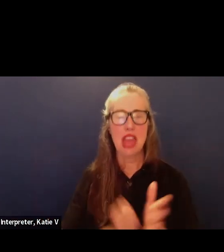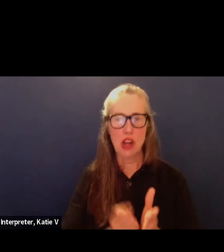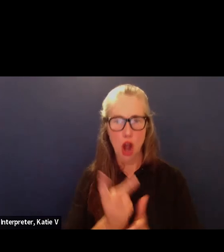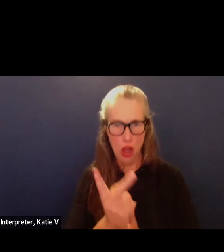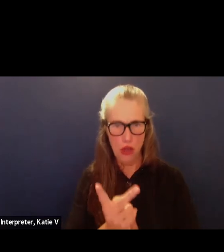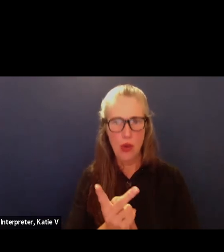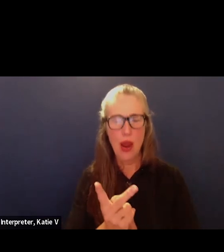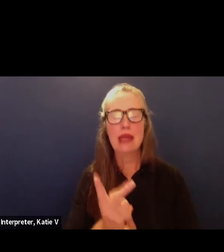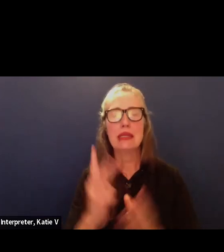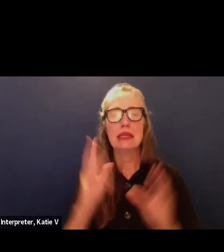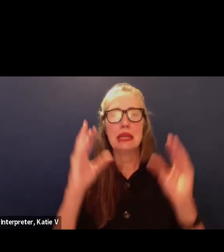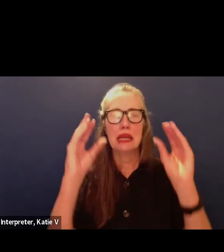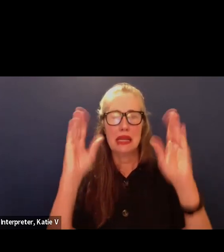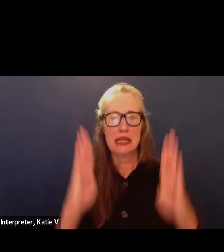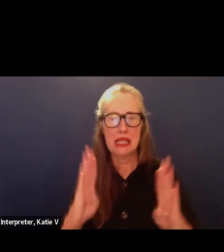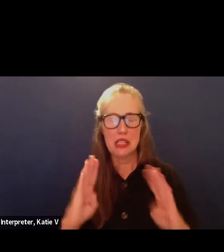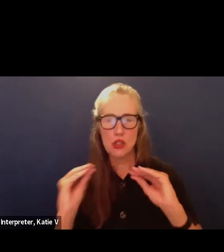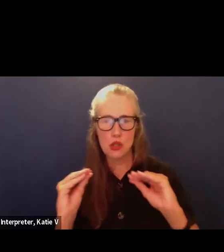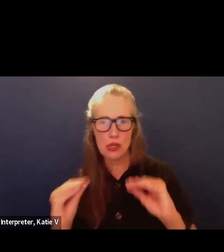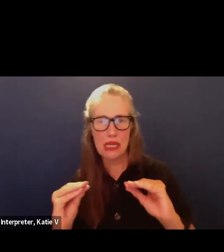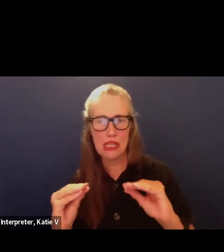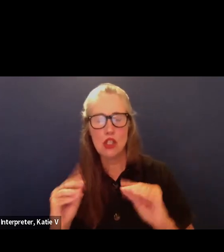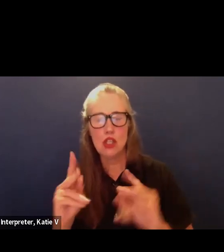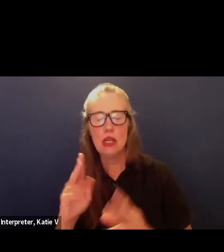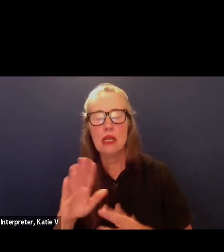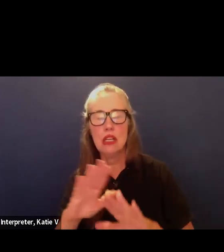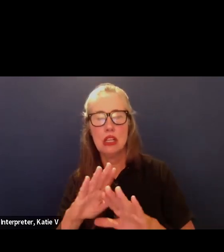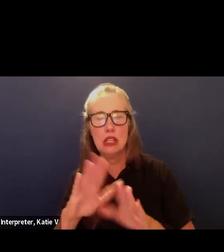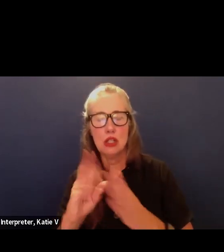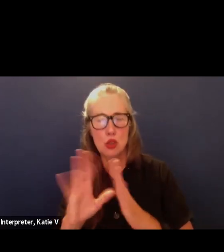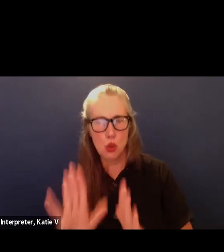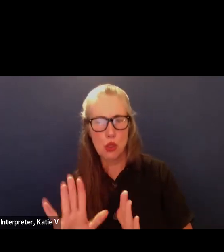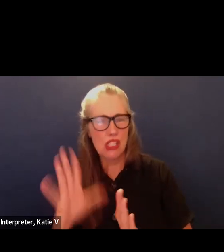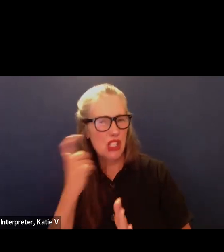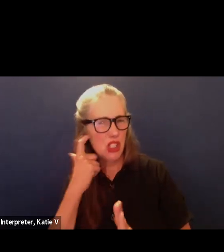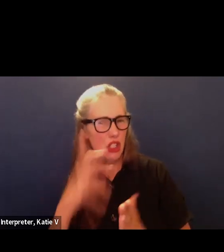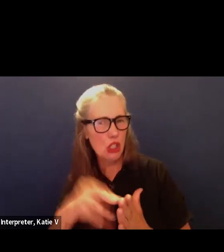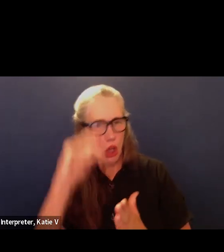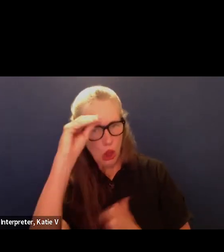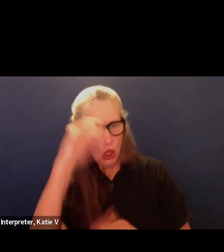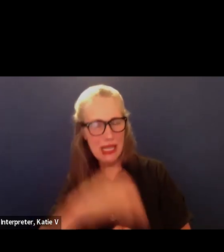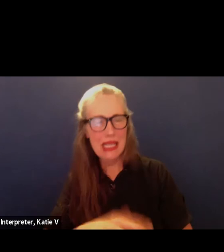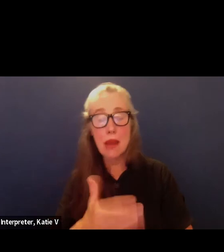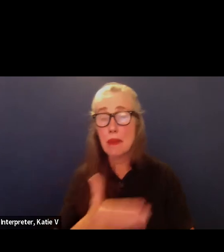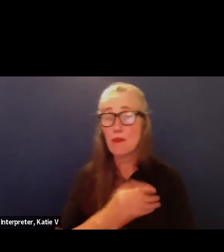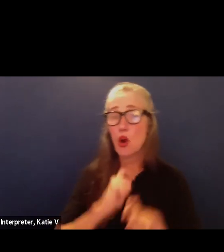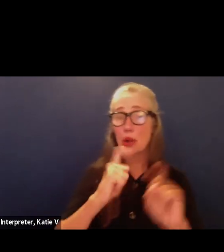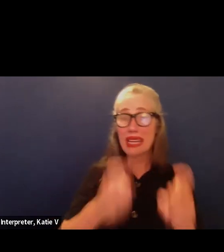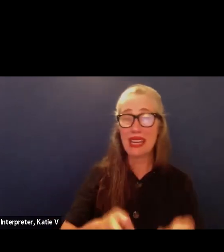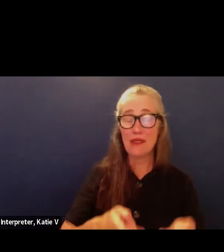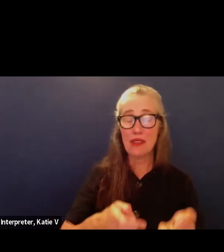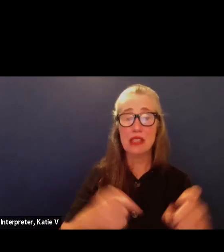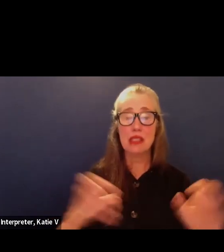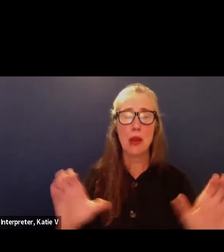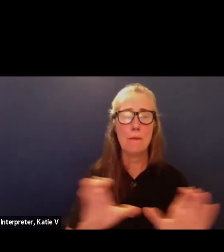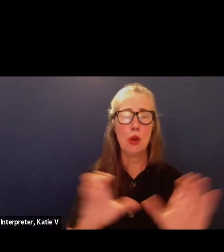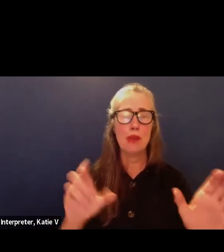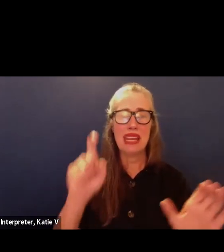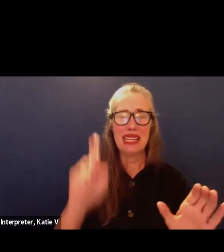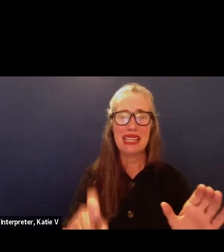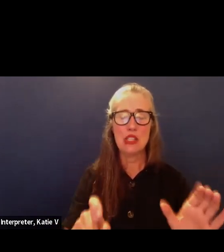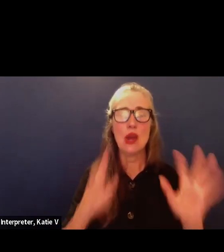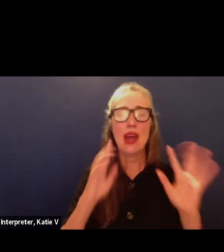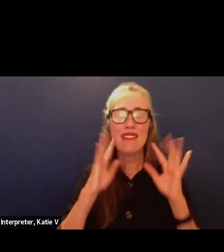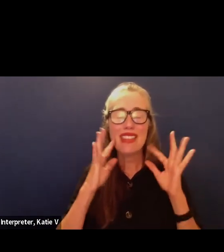to teach English learners. Before the CTC can issue these sorts of permits, we as a district need to have the Declaration